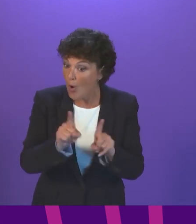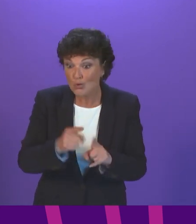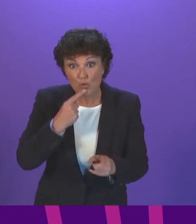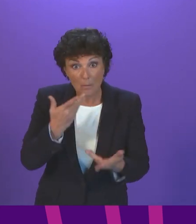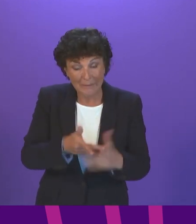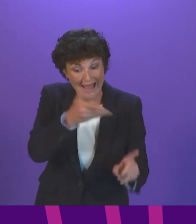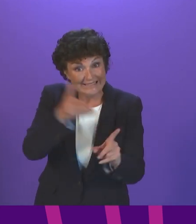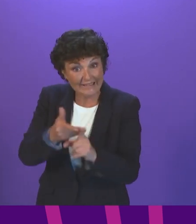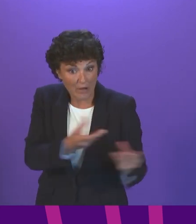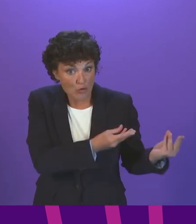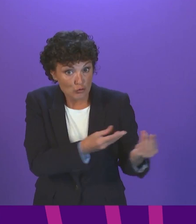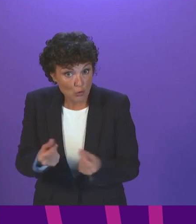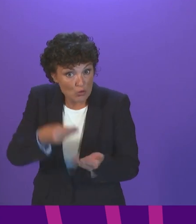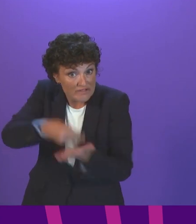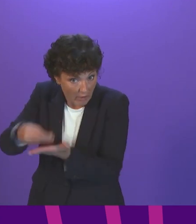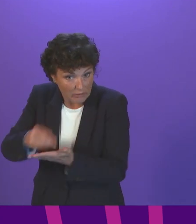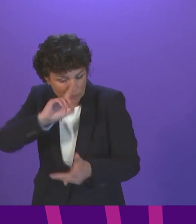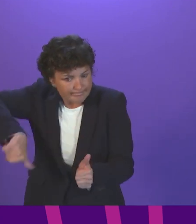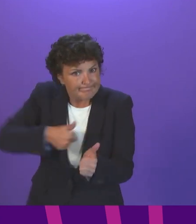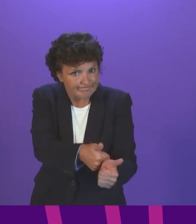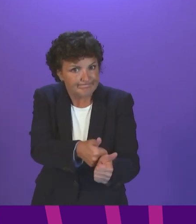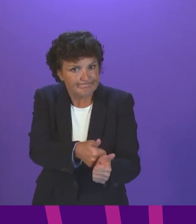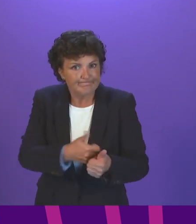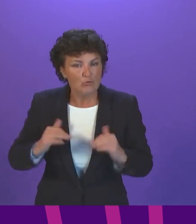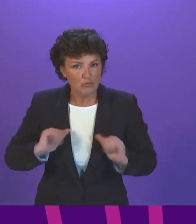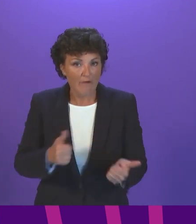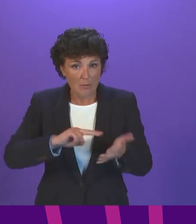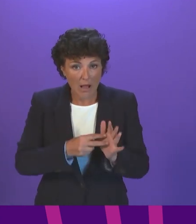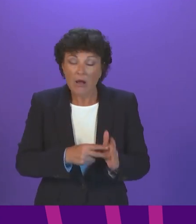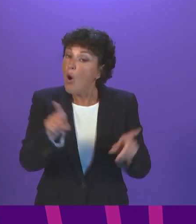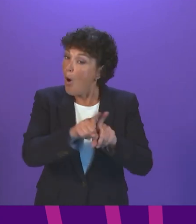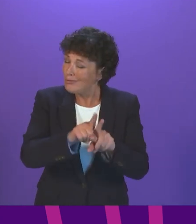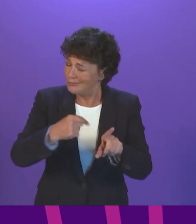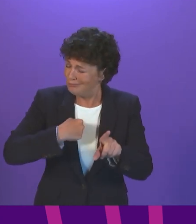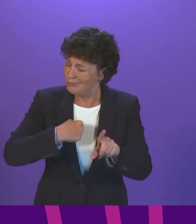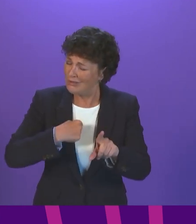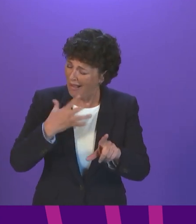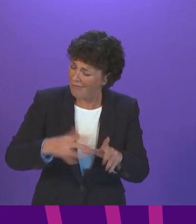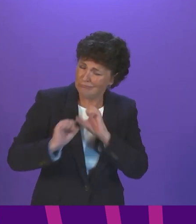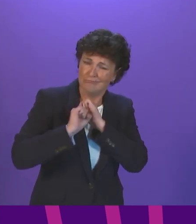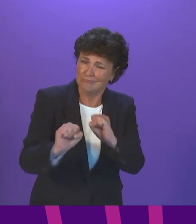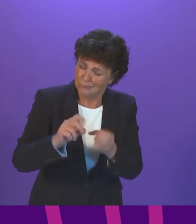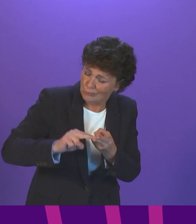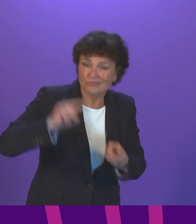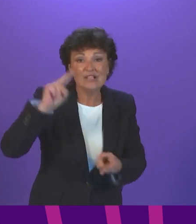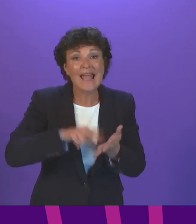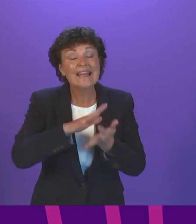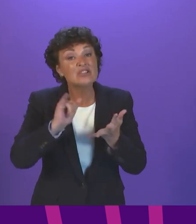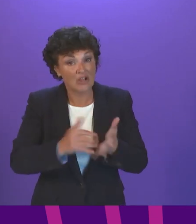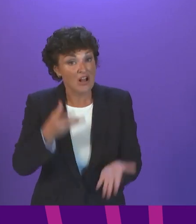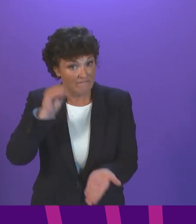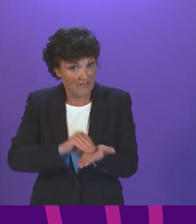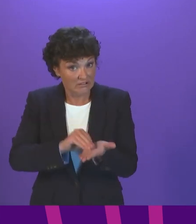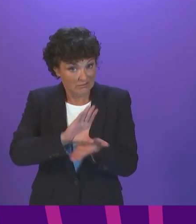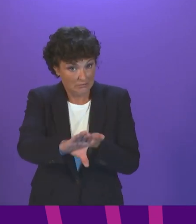identified to back the recovery plan, as well, of course, as the overall commitment to increase NHS funding. It's